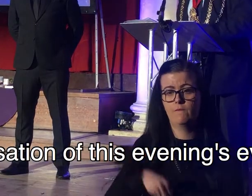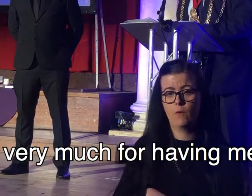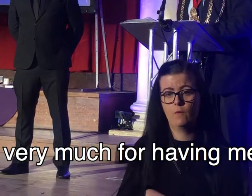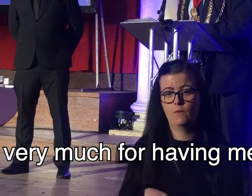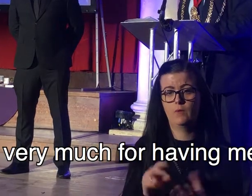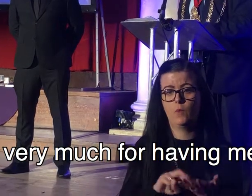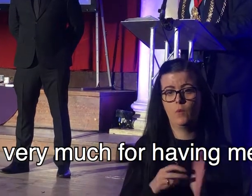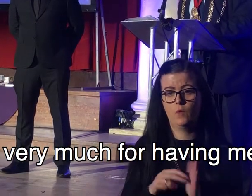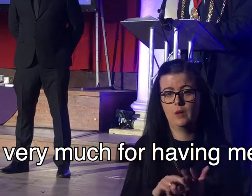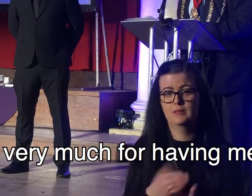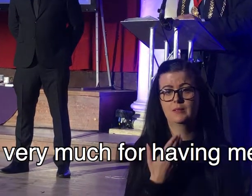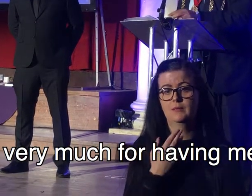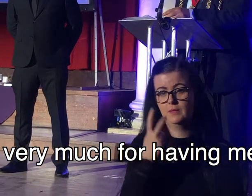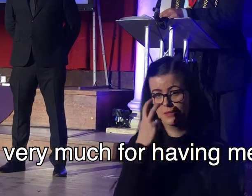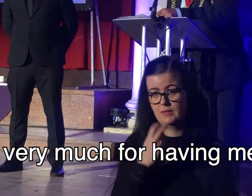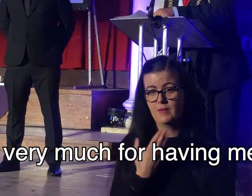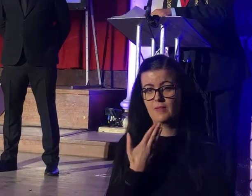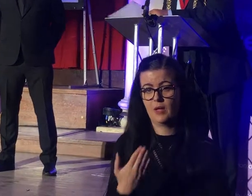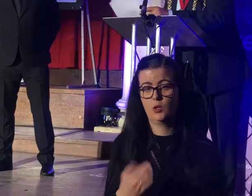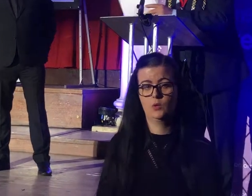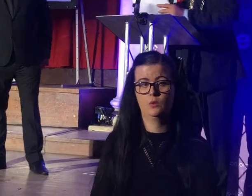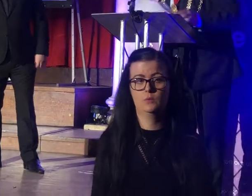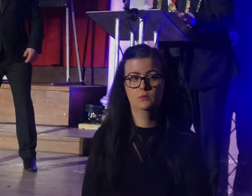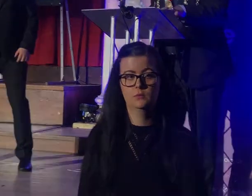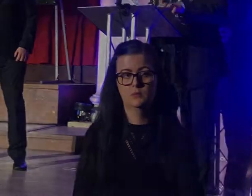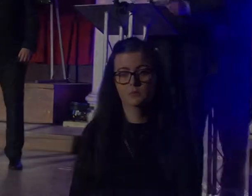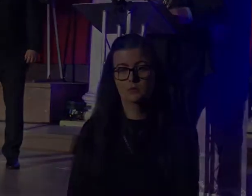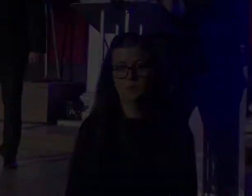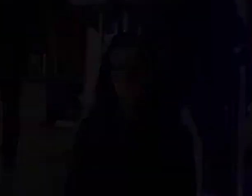of this evening. Thank you very much for having me. Thank you. Thank you, Mr. Mayor.